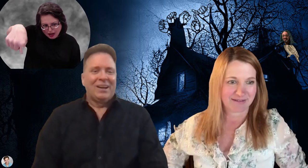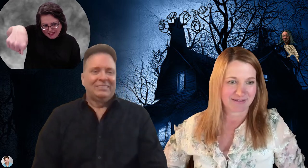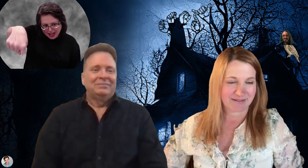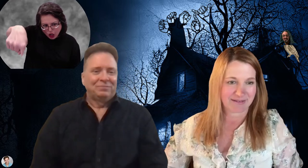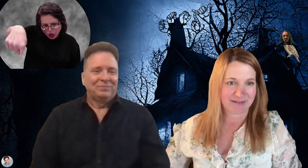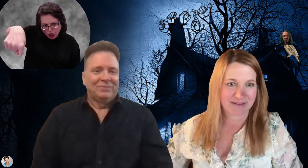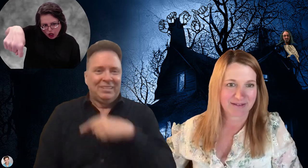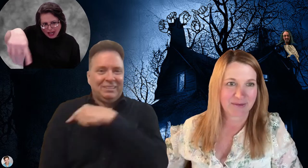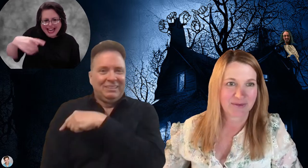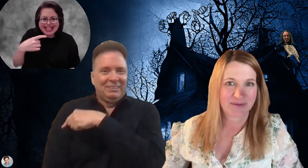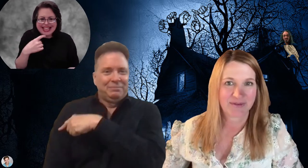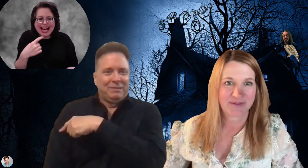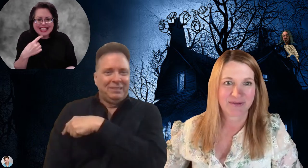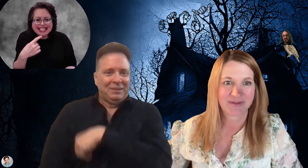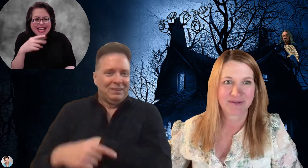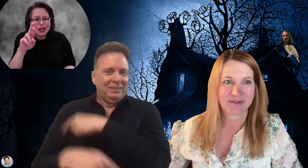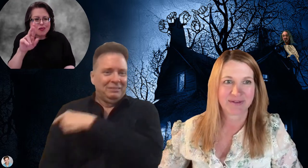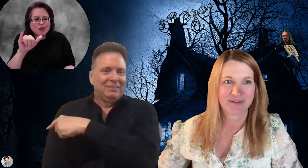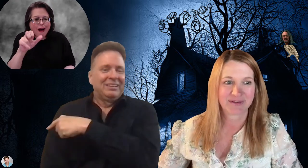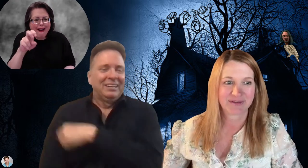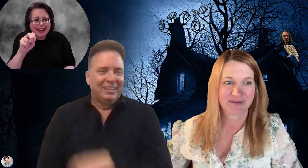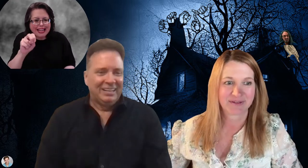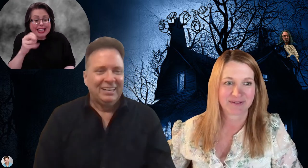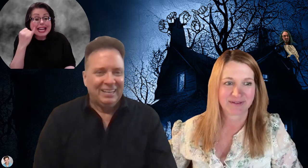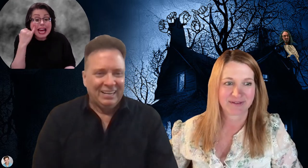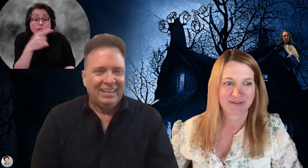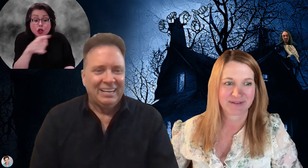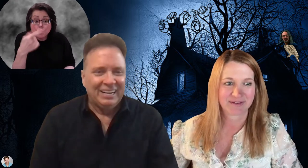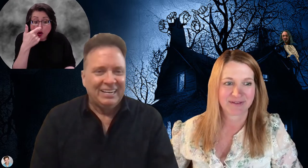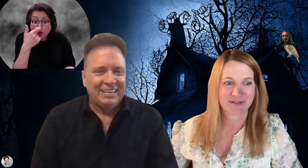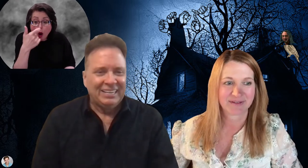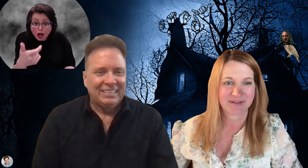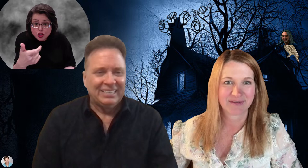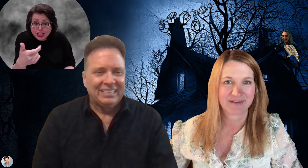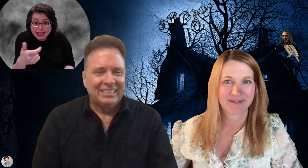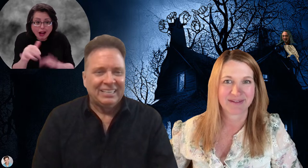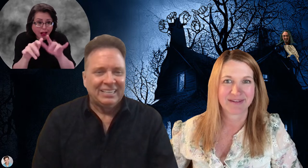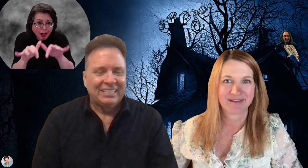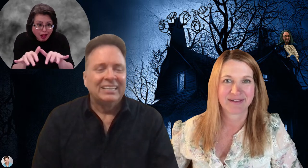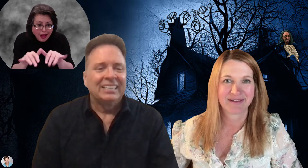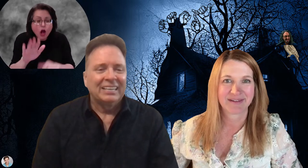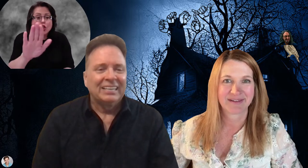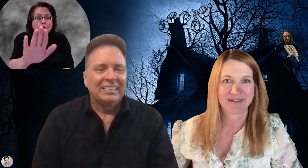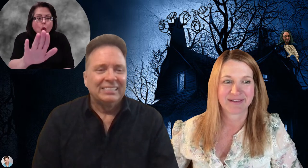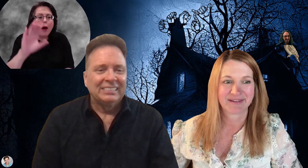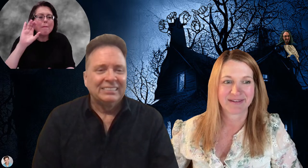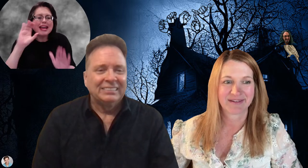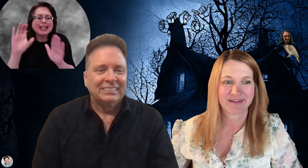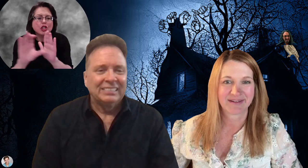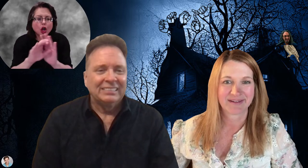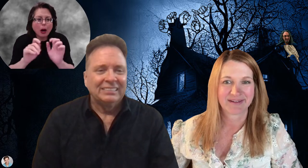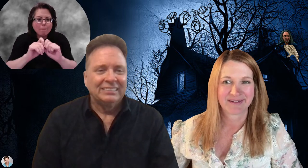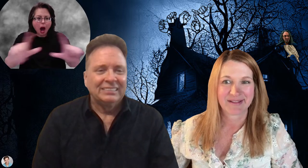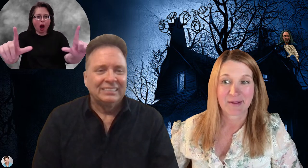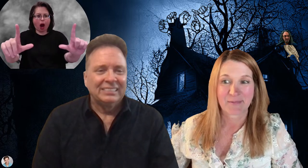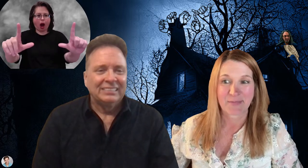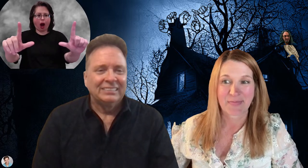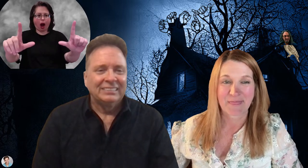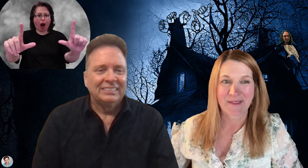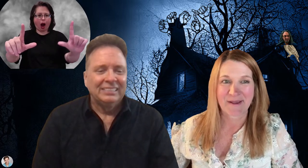in the YouTube chat. If anyone's watching us in YouTube chat, your profile goes up there. And Ryan just said hi. And Ryan's been so helpful. Let's give him